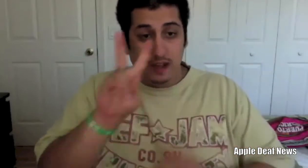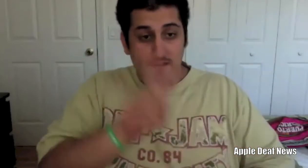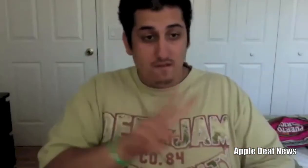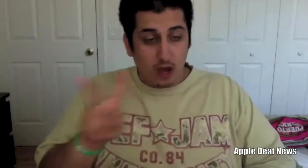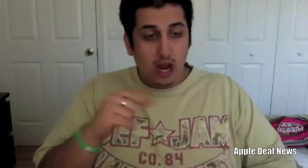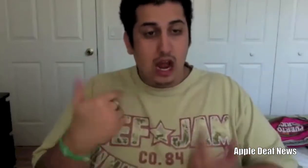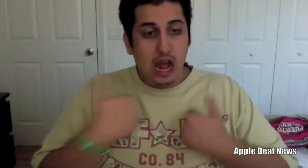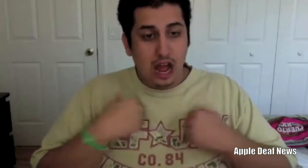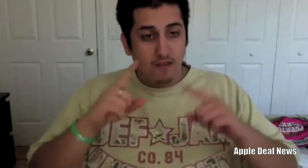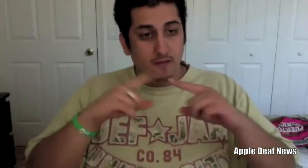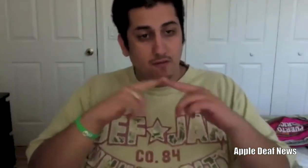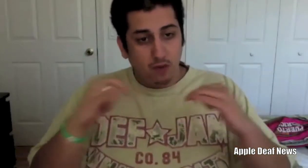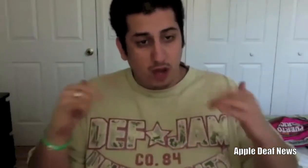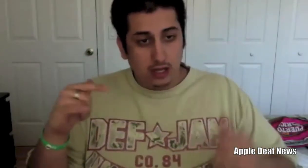10. I don't know.